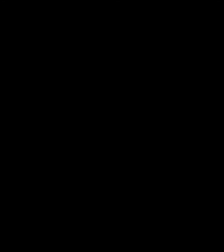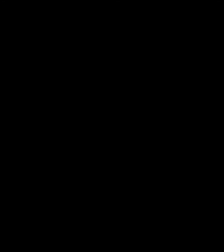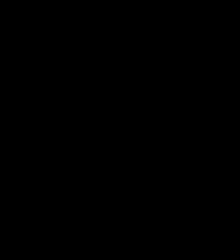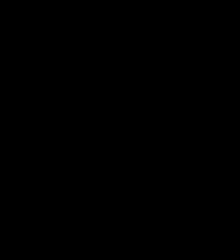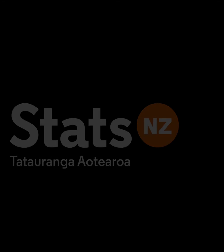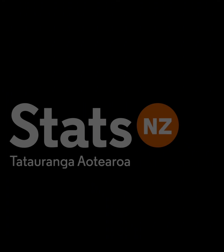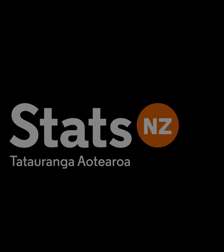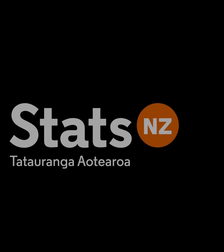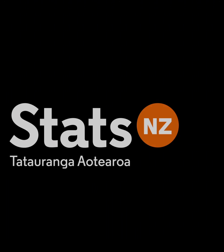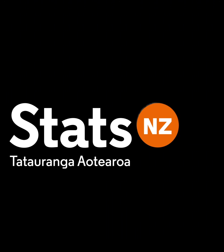the health,